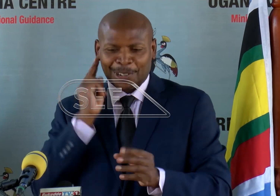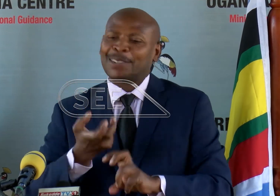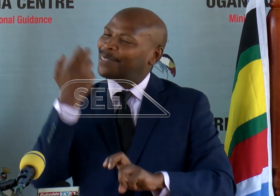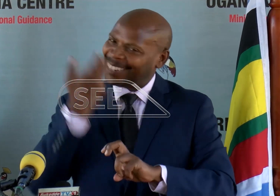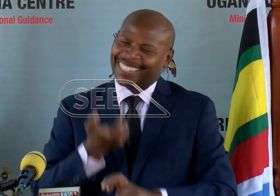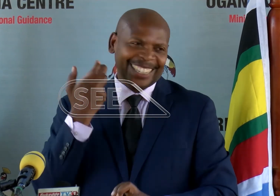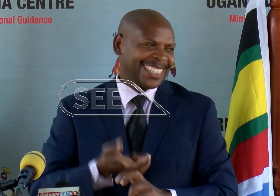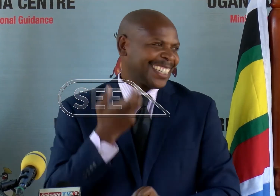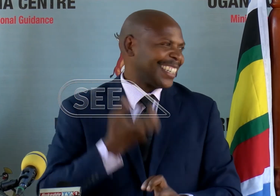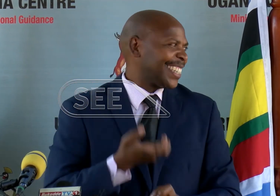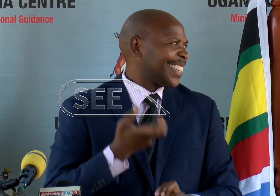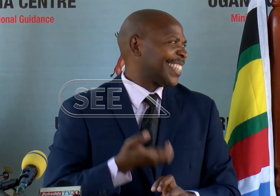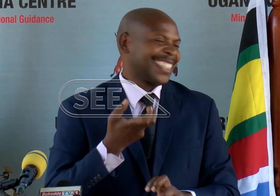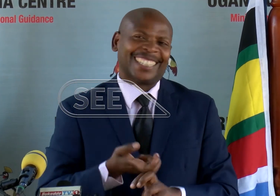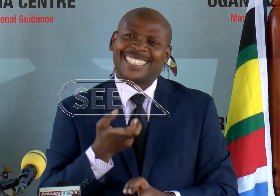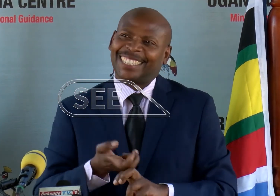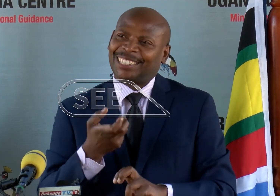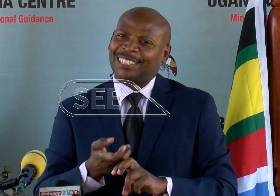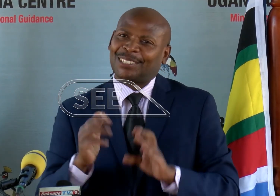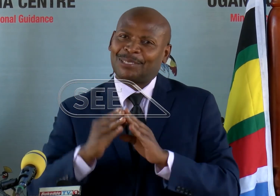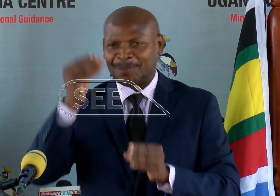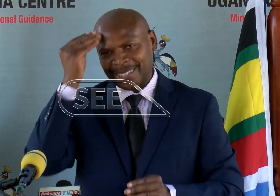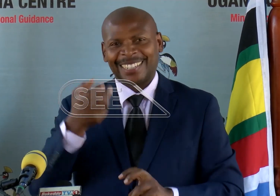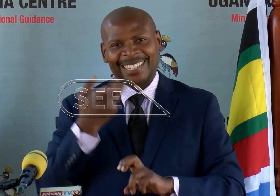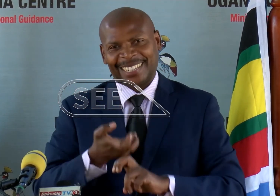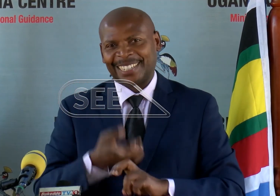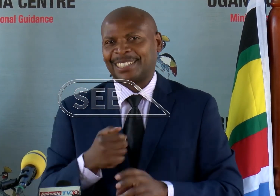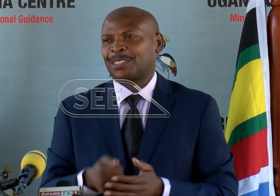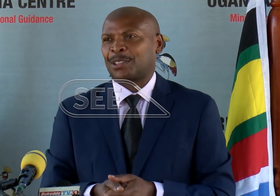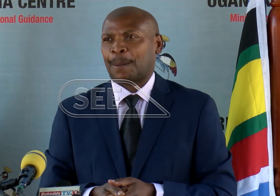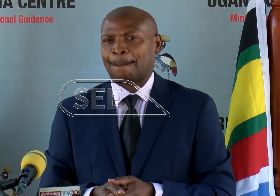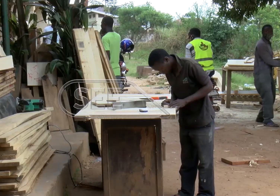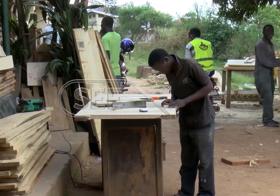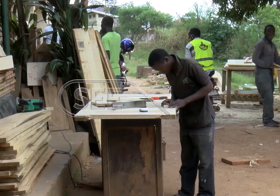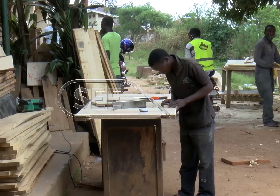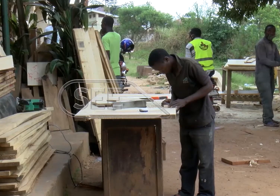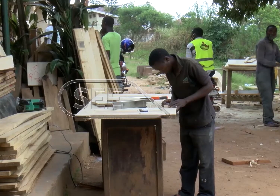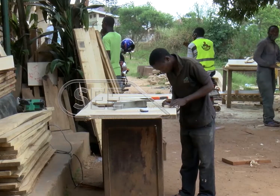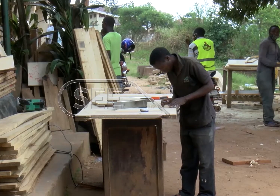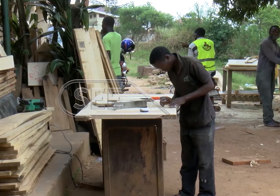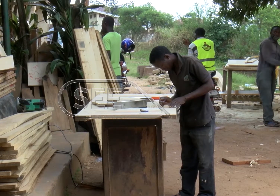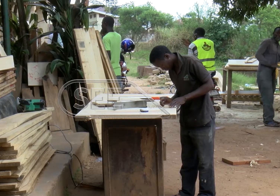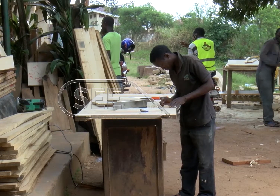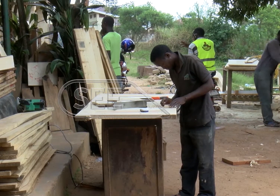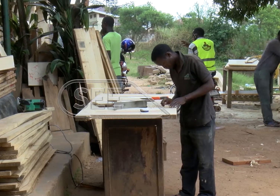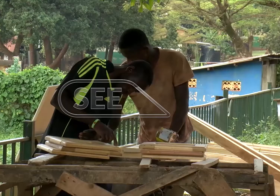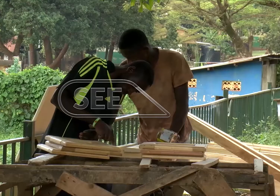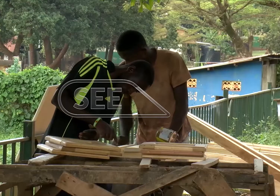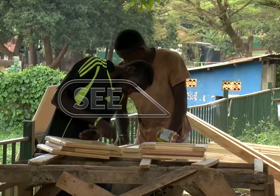because home learning is the hardest thing that we can achieve. This as the community marks the Deaf Awareness Day every